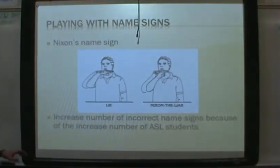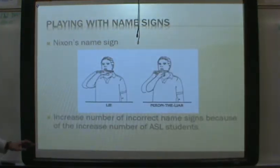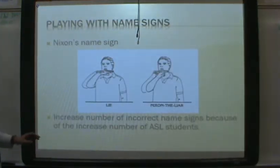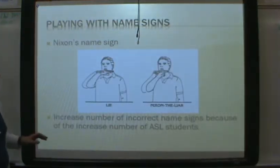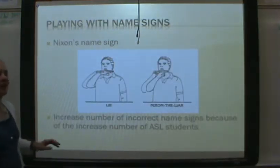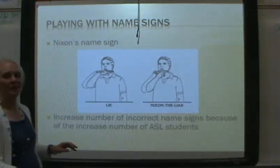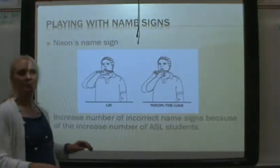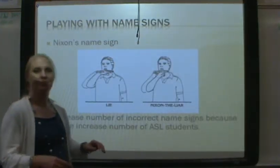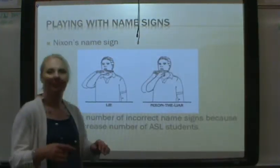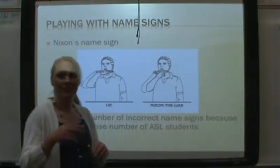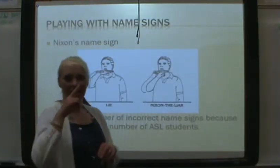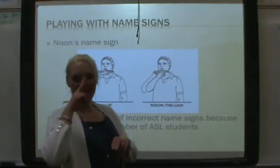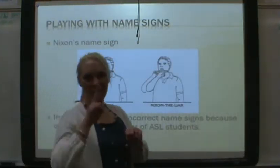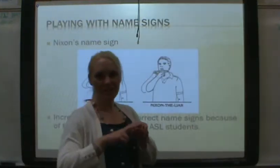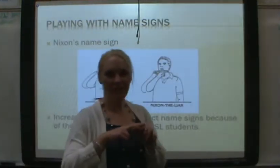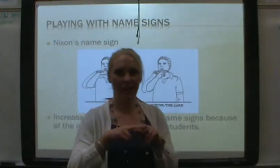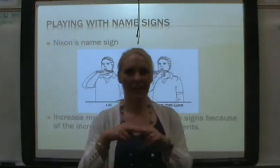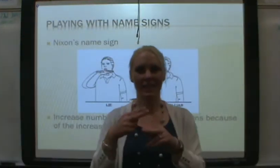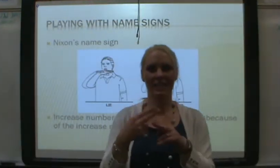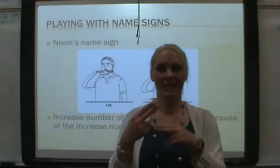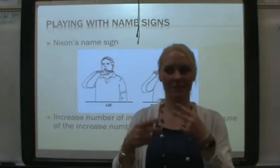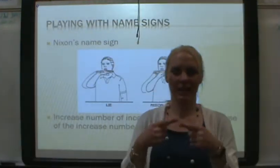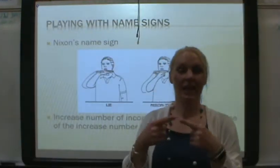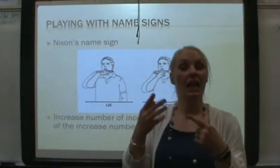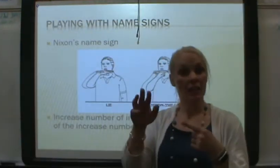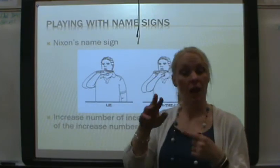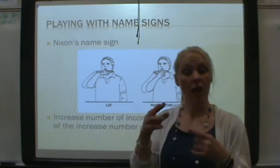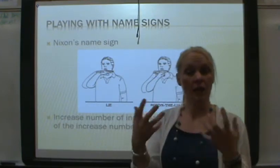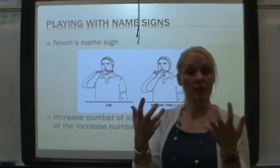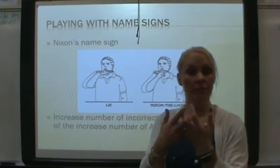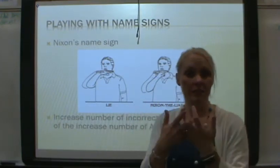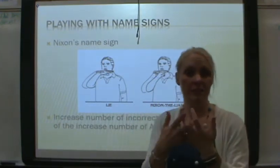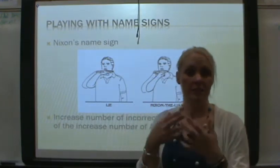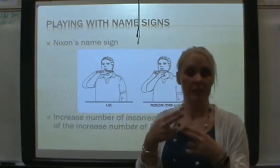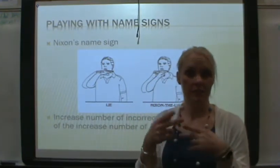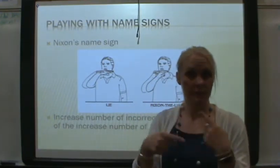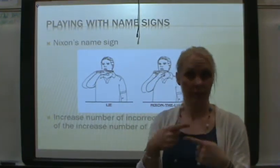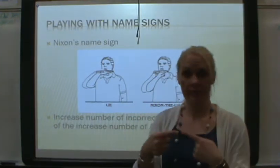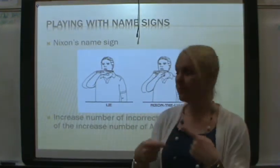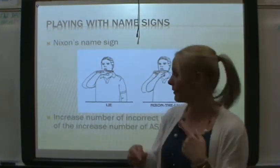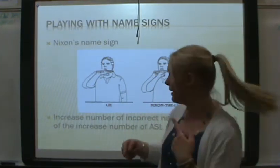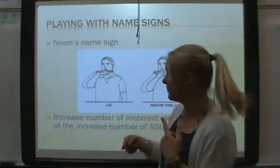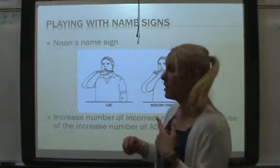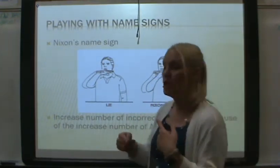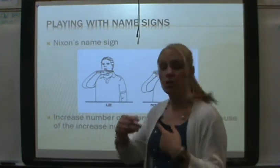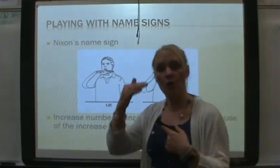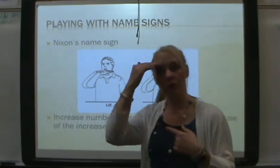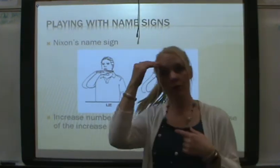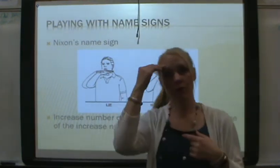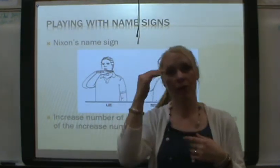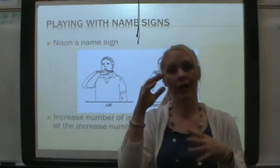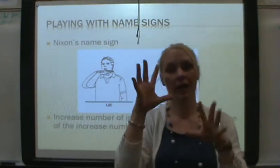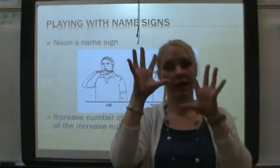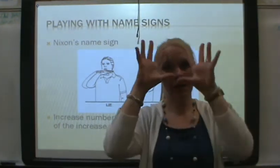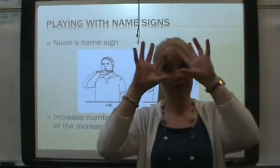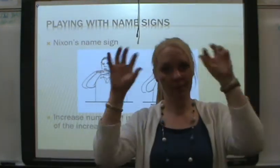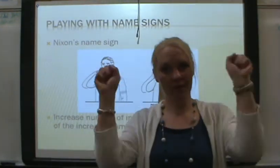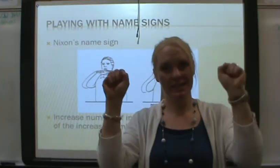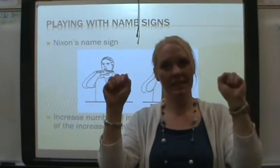Alright. Here's a fun name sign. A combined name sign. Right? So, you know, uh, President